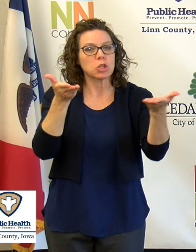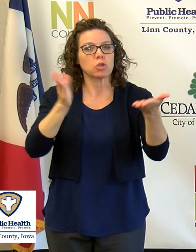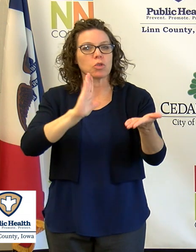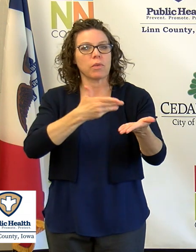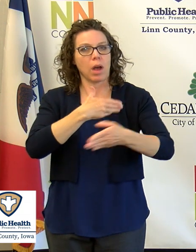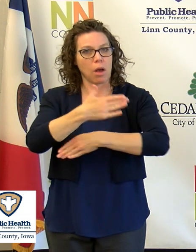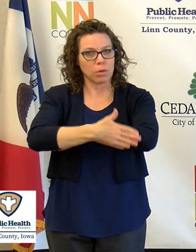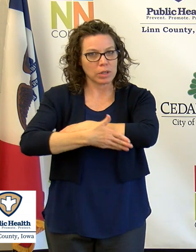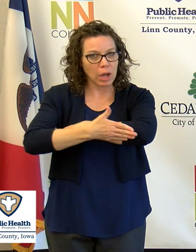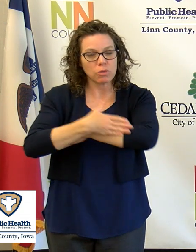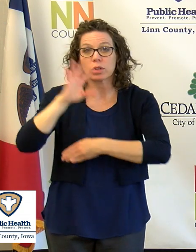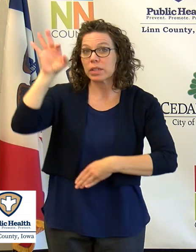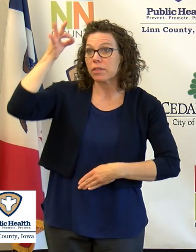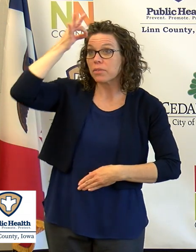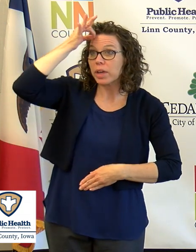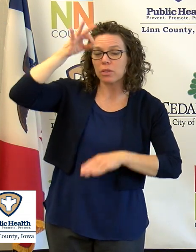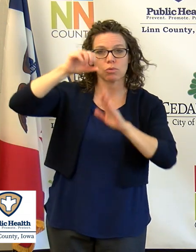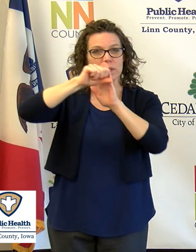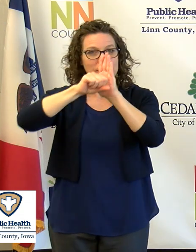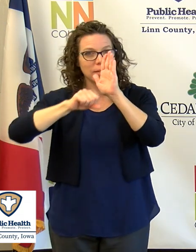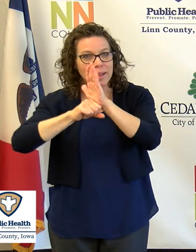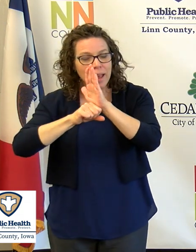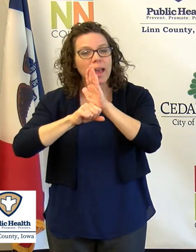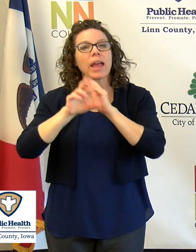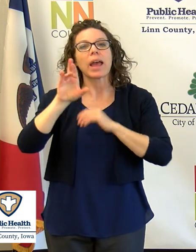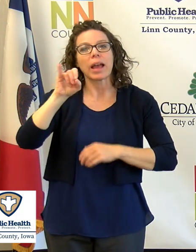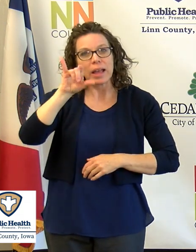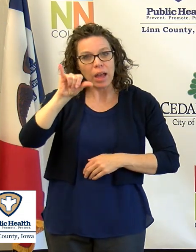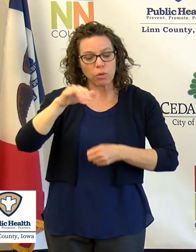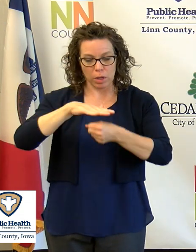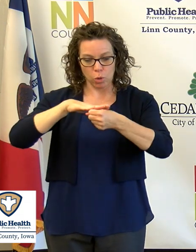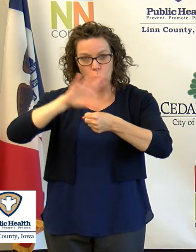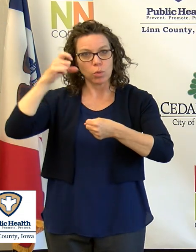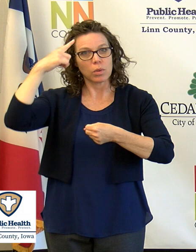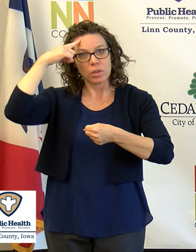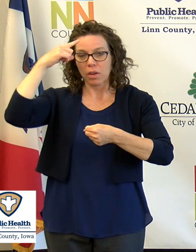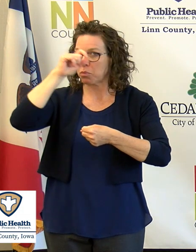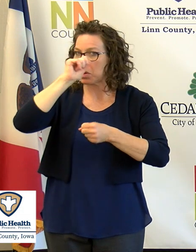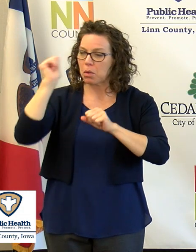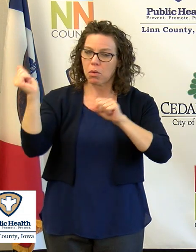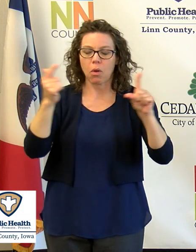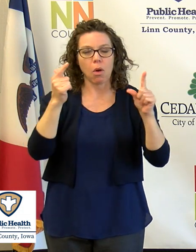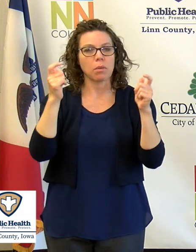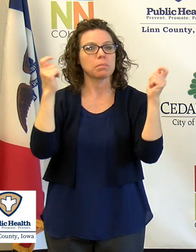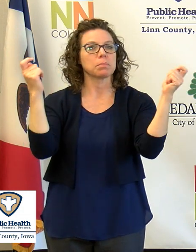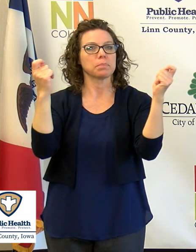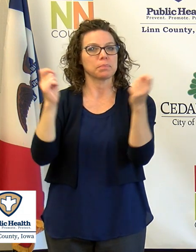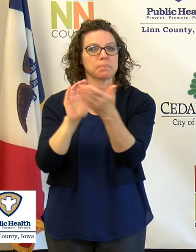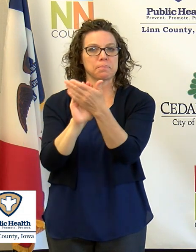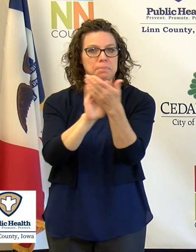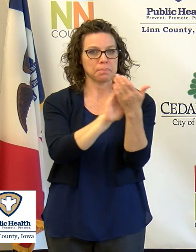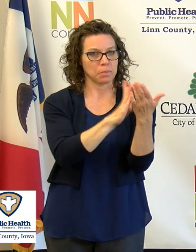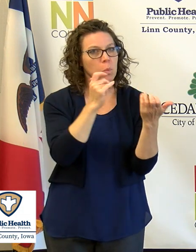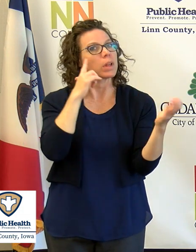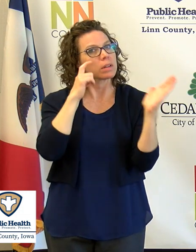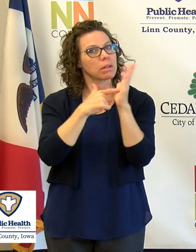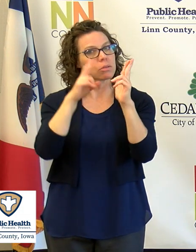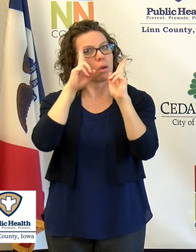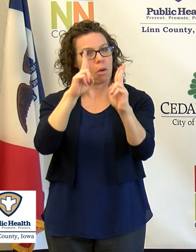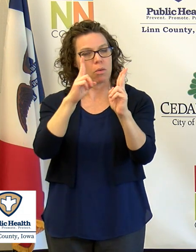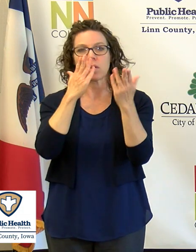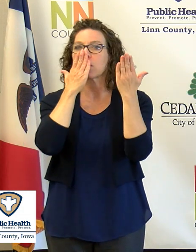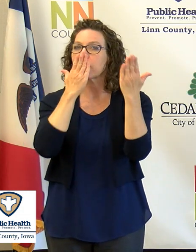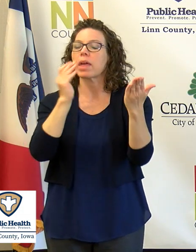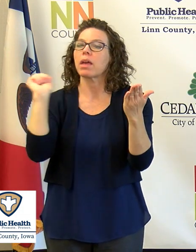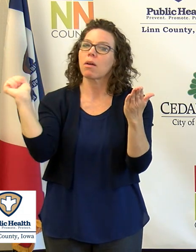federal, state, county, and local government employees. I want to take this opportunity to recognize and thank